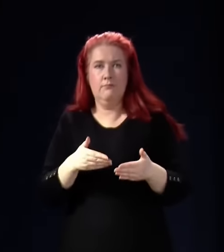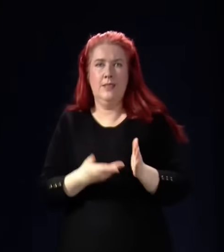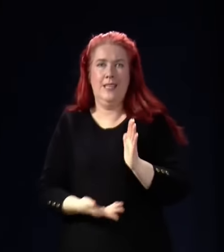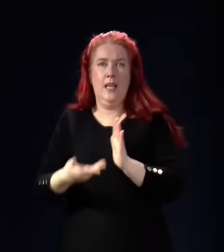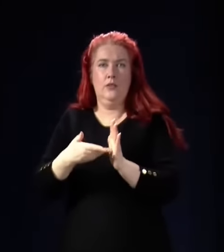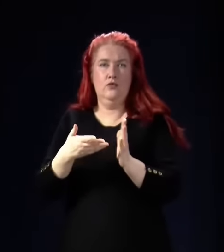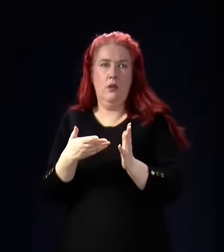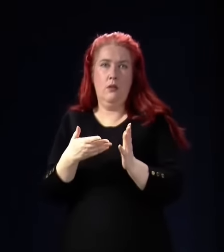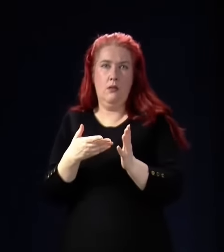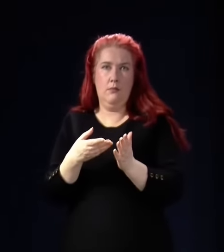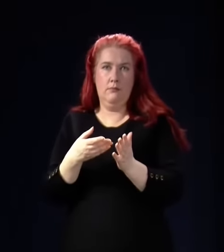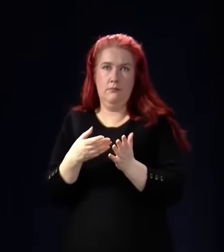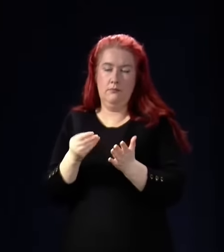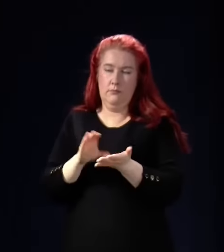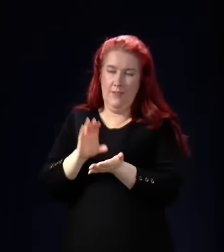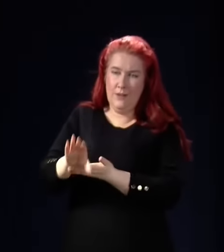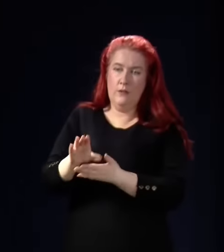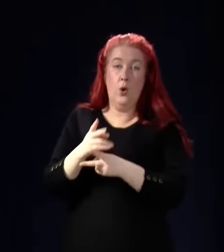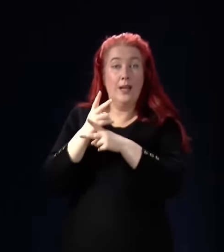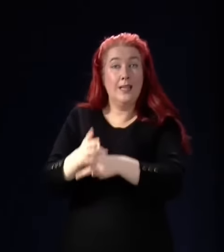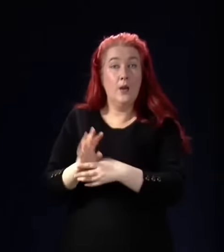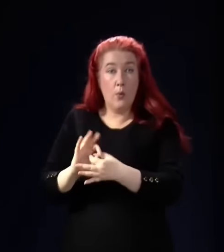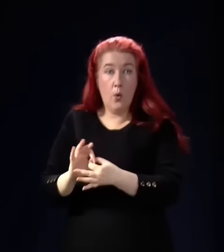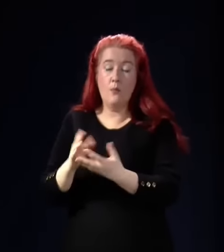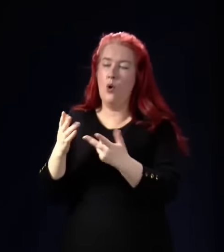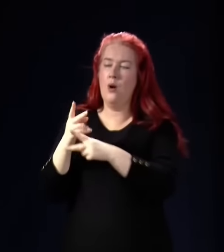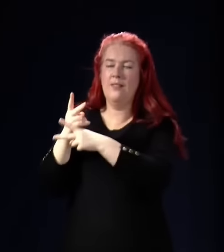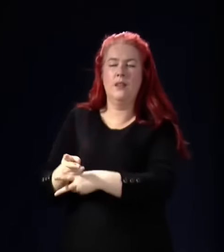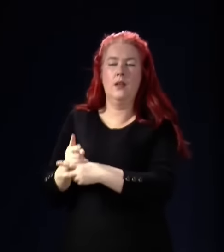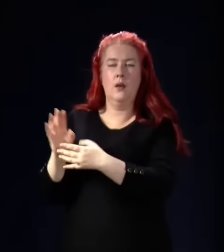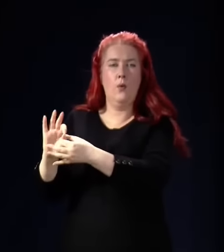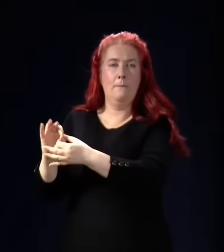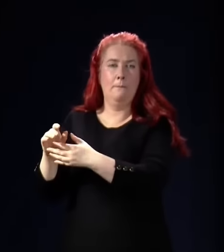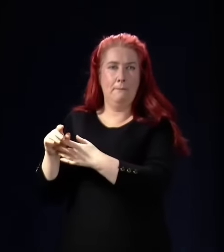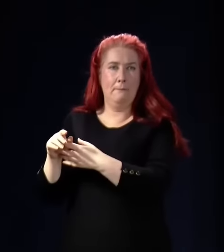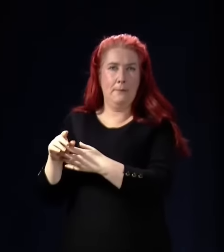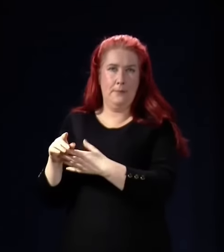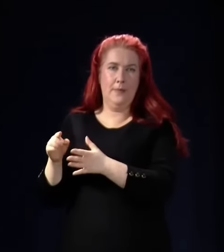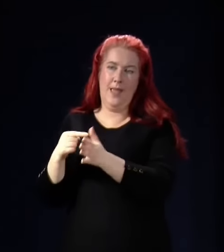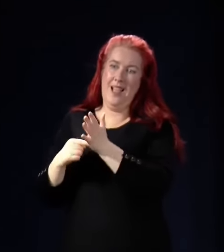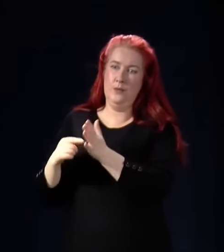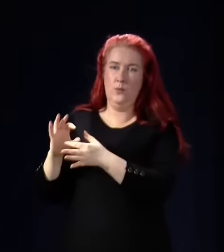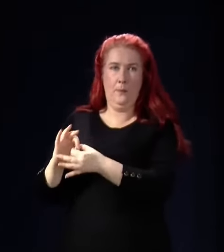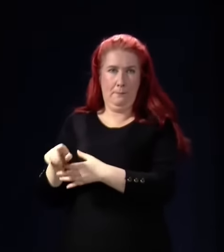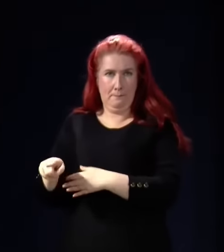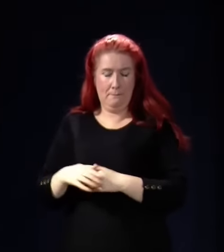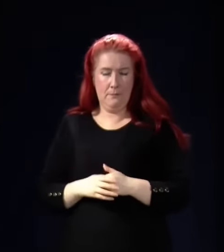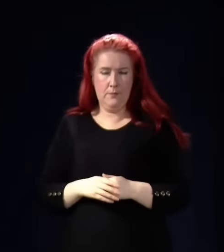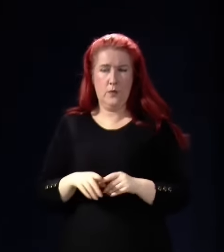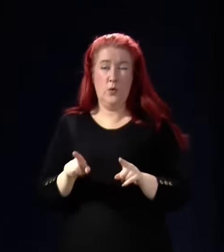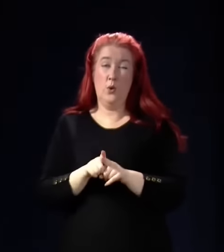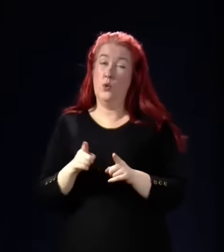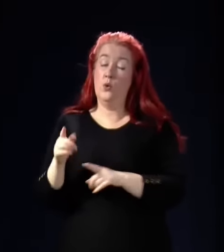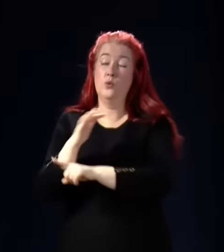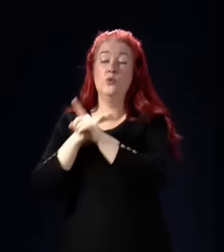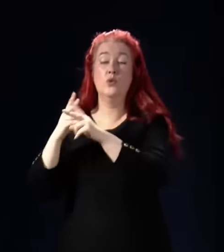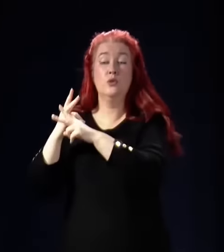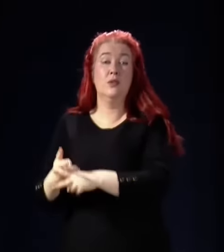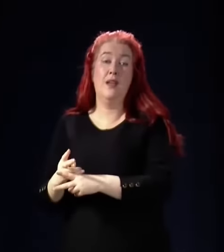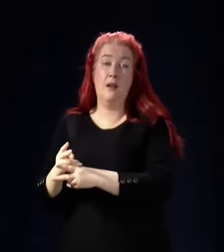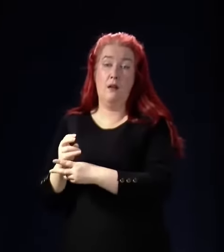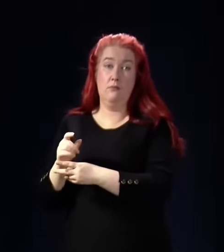at home or indeed care home placements. On top of that, we trying to deal with what is the number one issue that I hear from social care providers